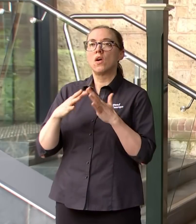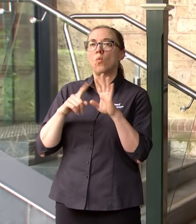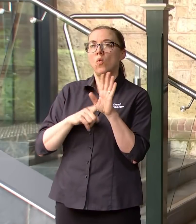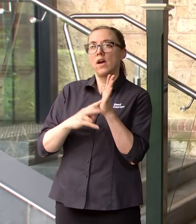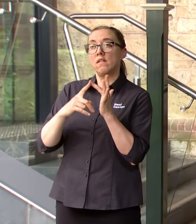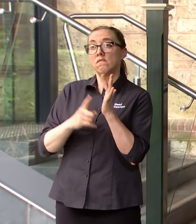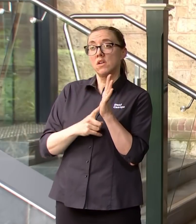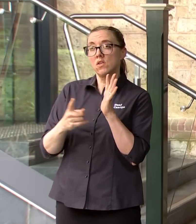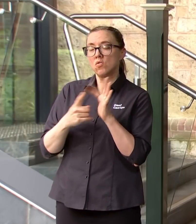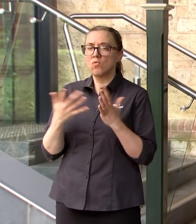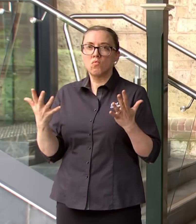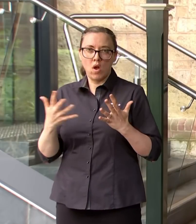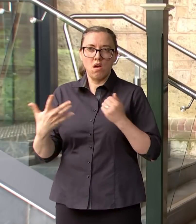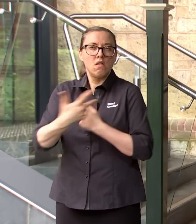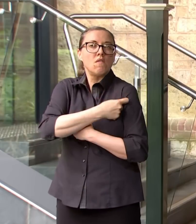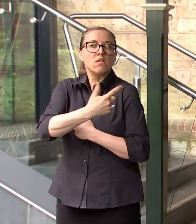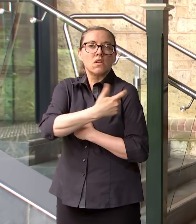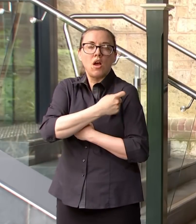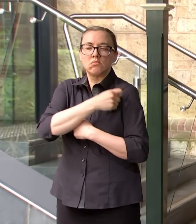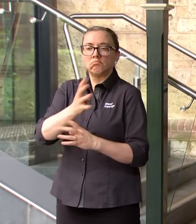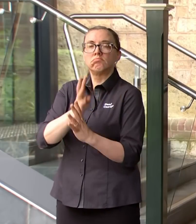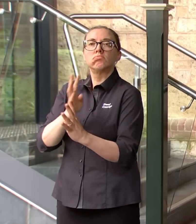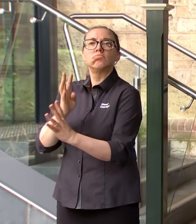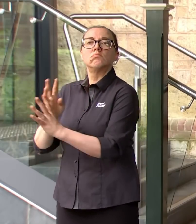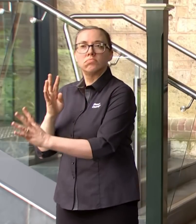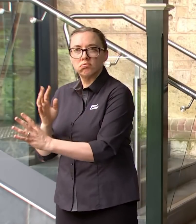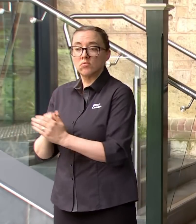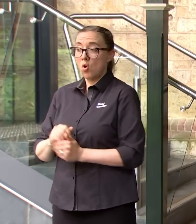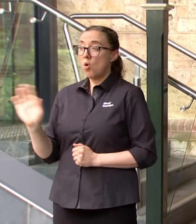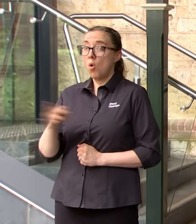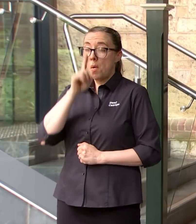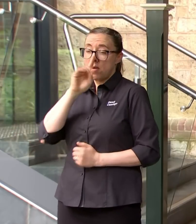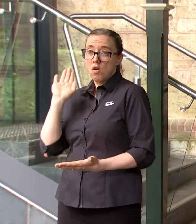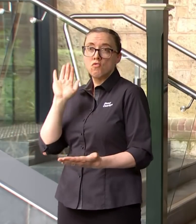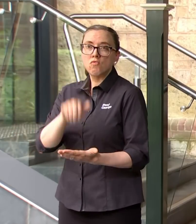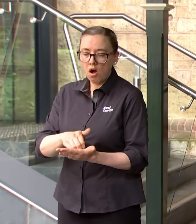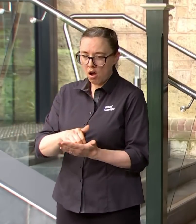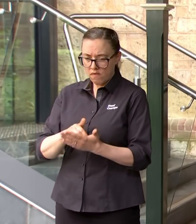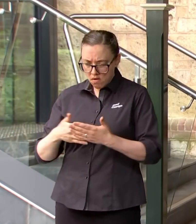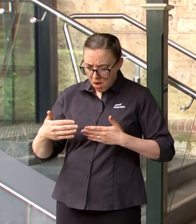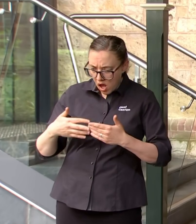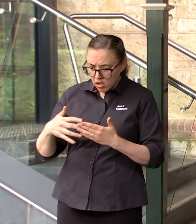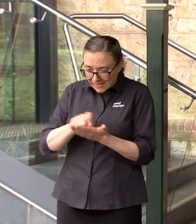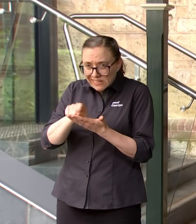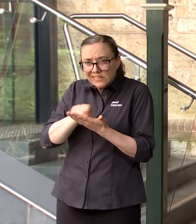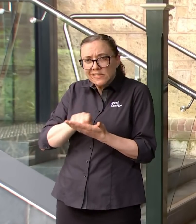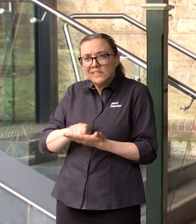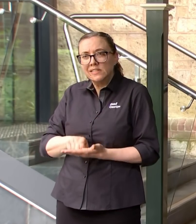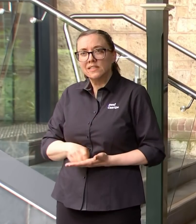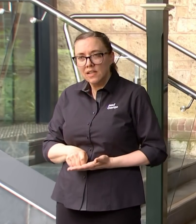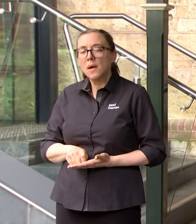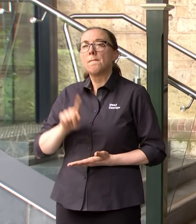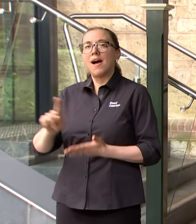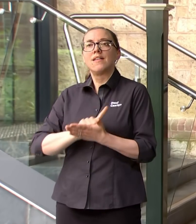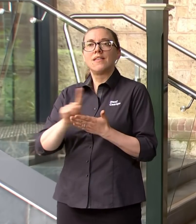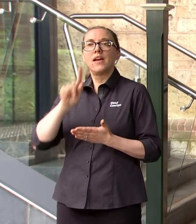vaccination clinic. Every person that was booked in though was processed. We had to take some of the details manually but they'll be uploaded to the